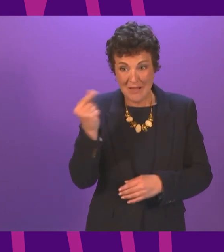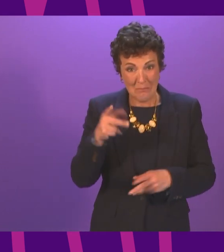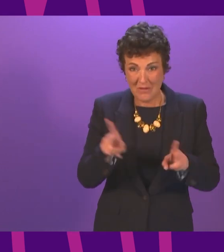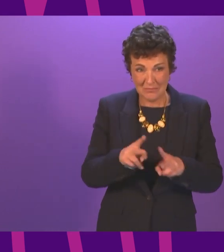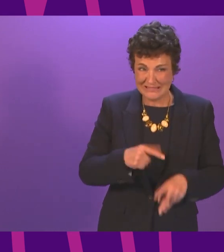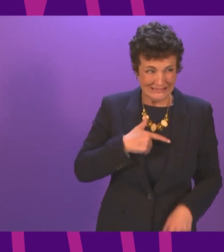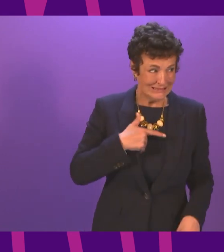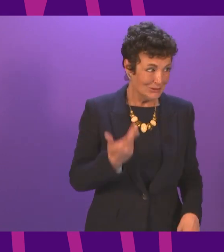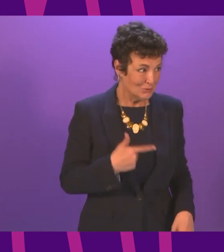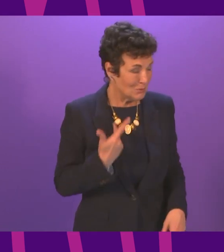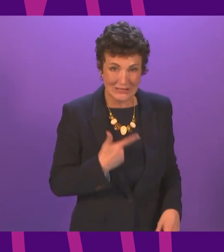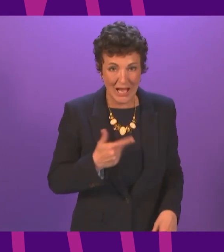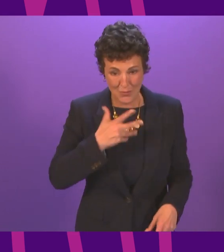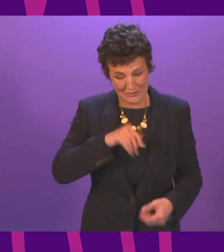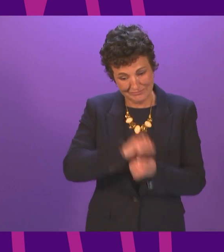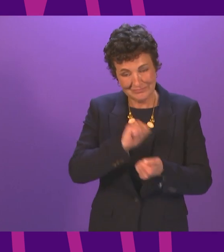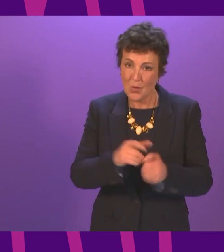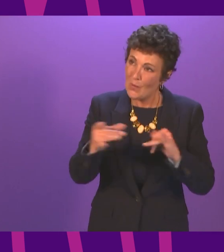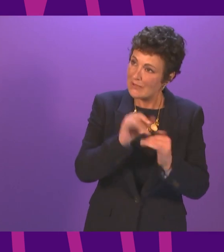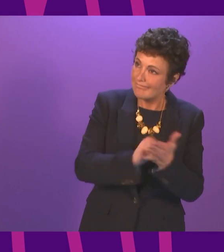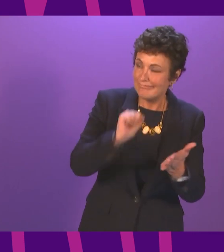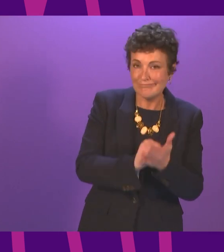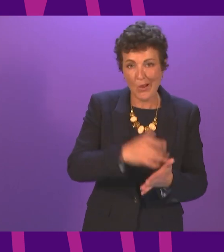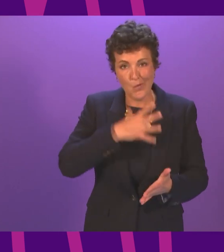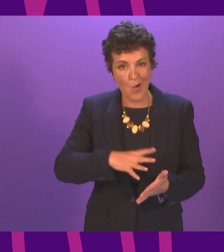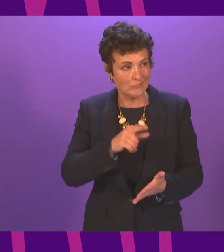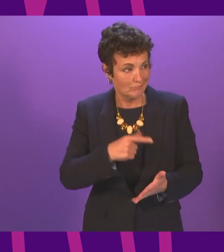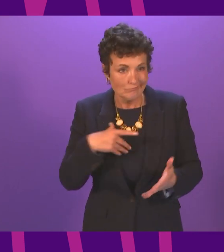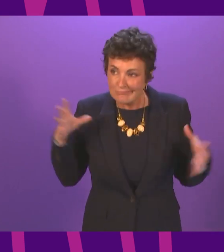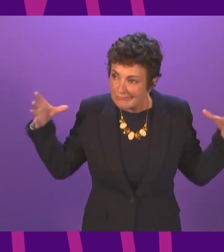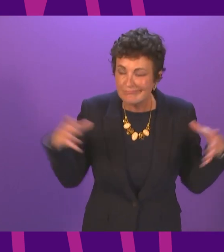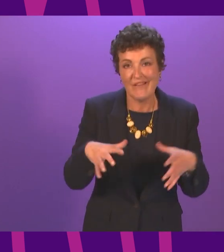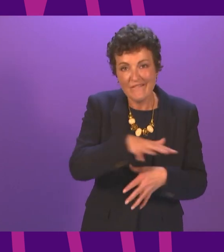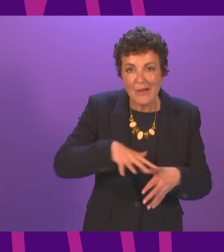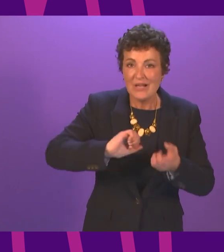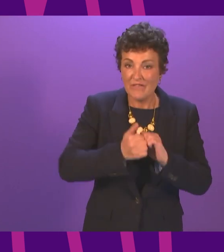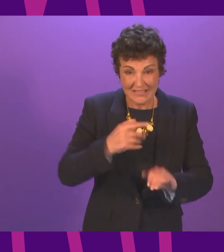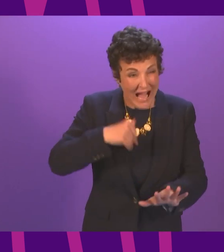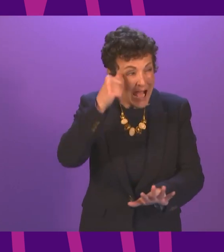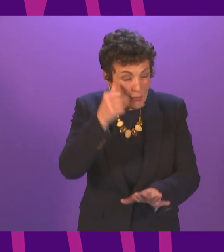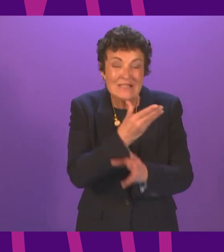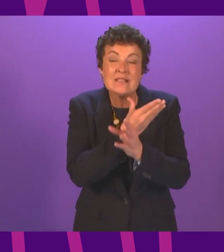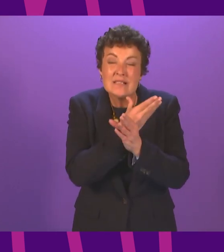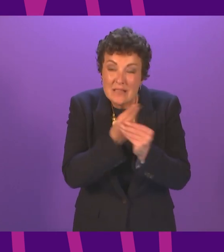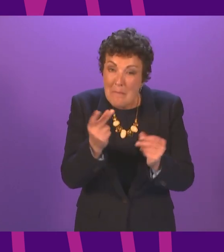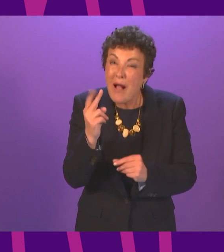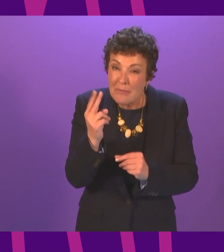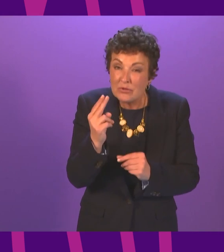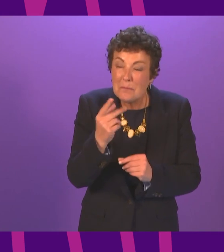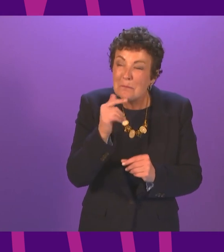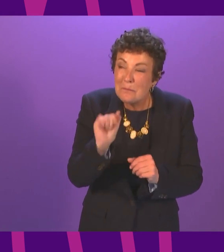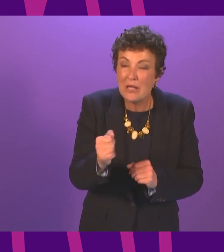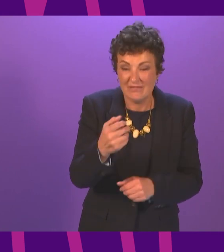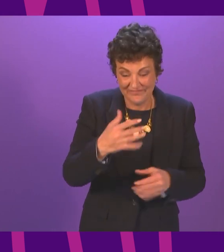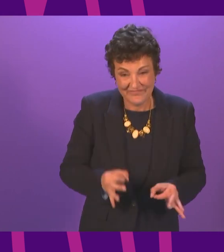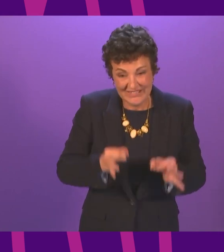want with their family and friends. I know of couples who have had to rebook their weddings now three times, which is not only frustrating for them,